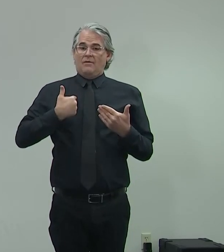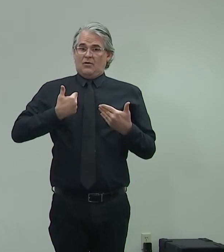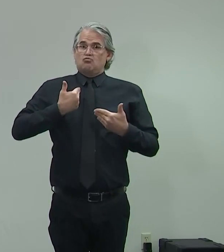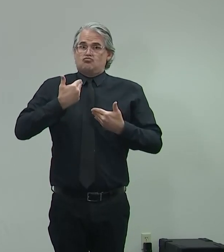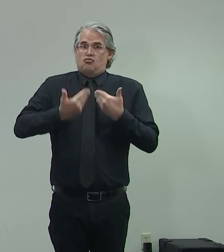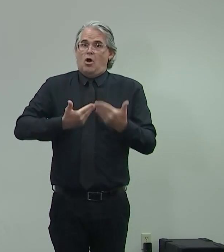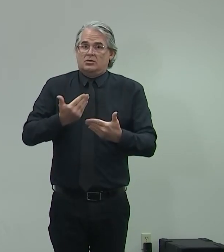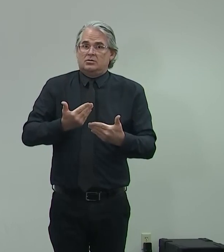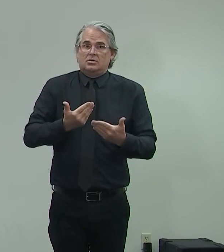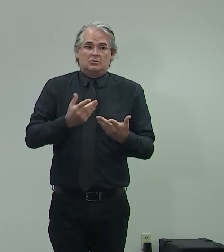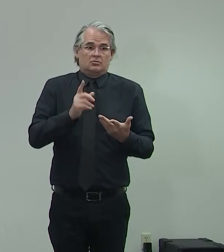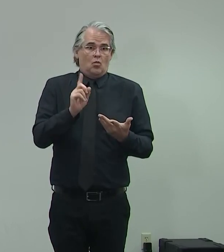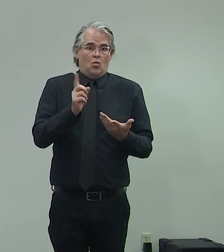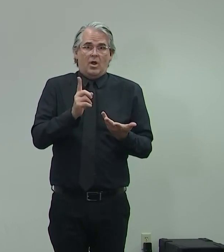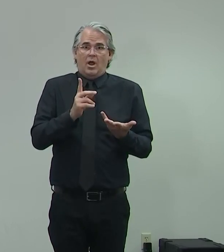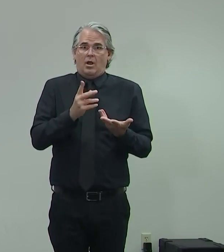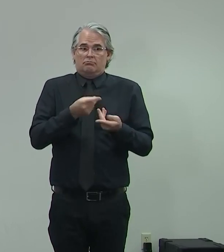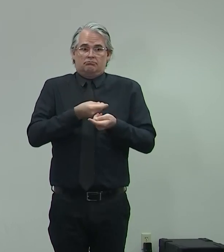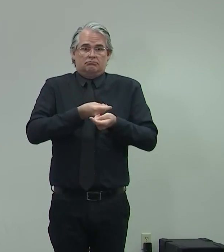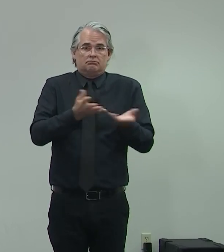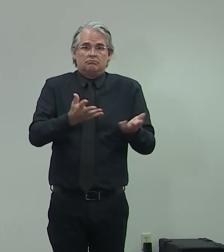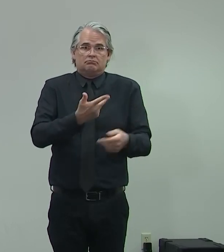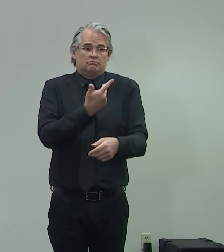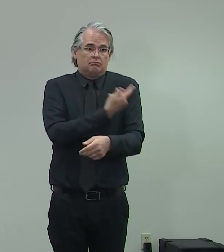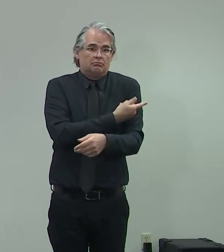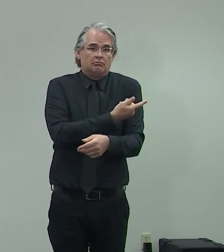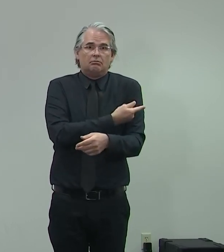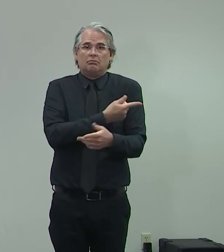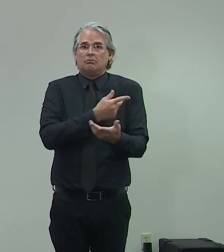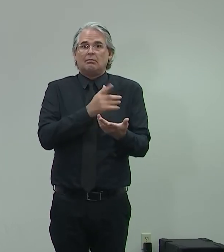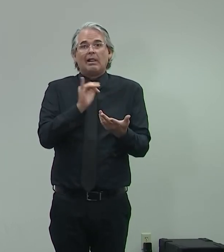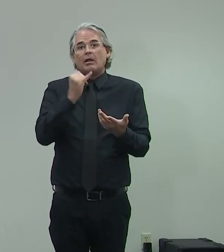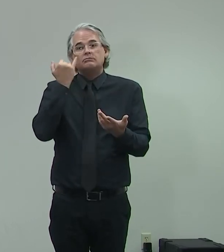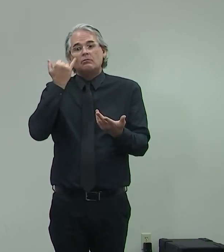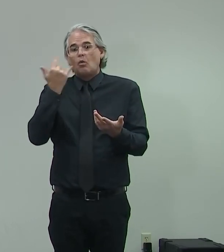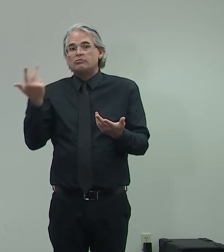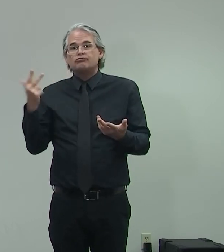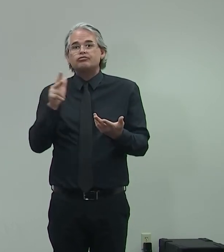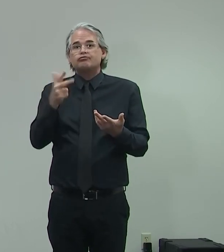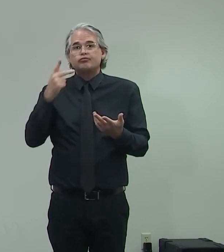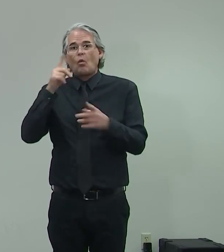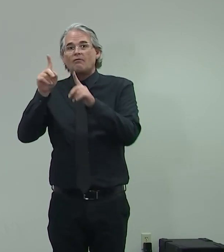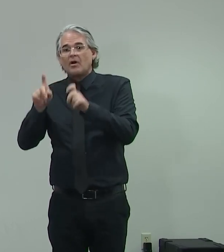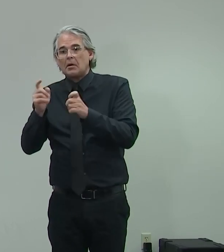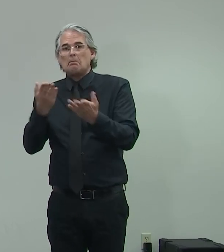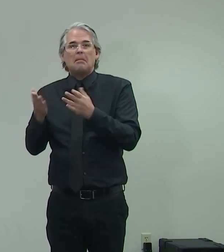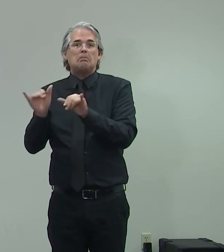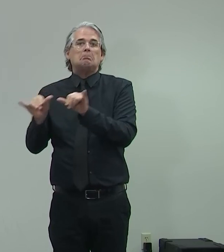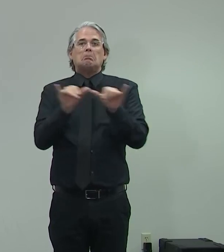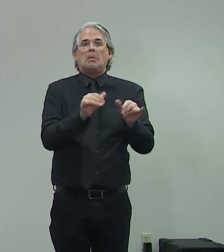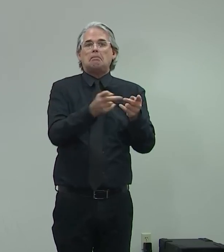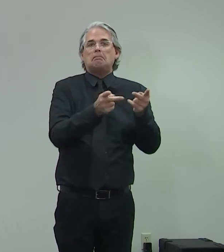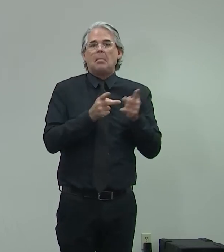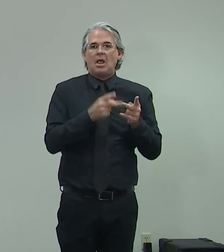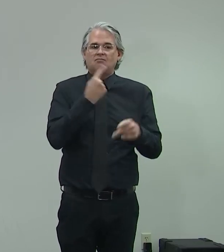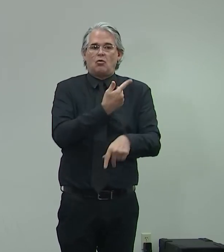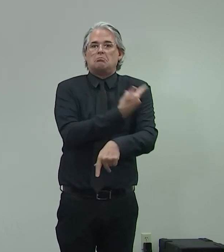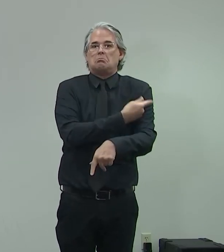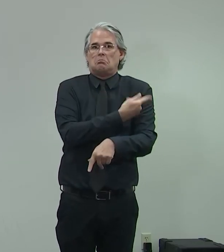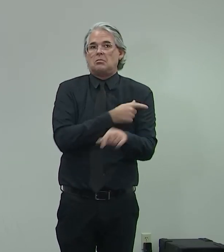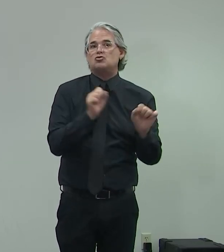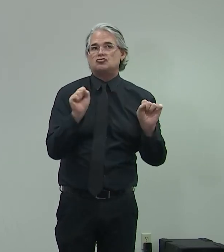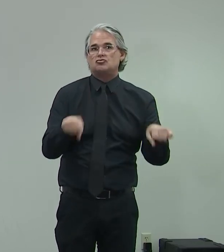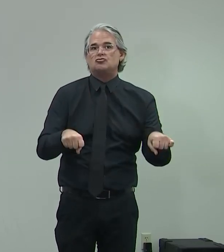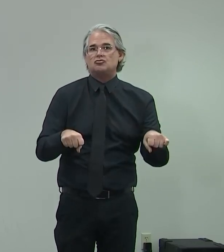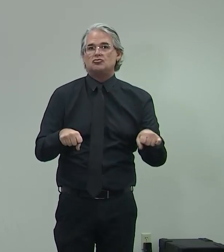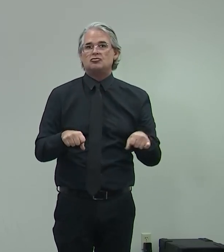that's at some of the sites we've set up permanently, like the one right across the street at Cashman Field. But there's a lot of unknown questions. I'm on